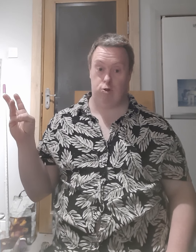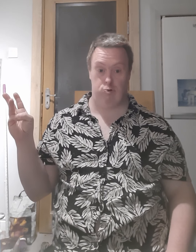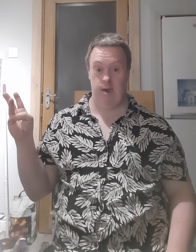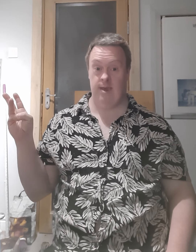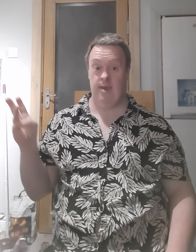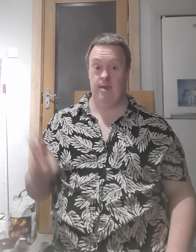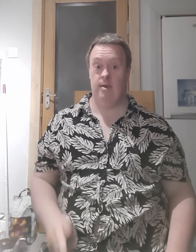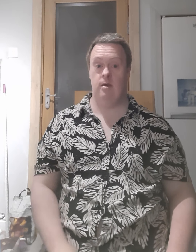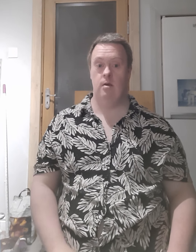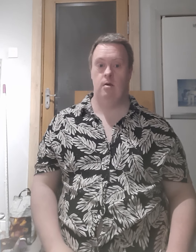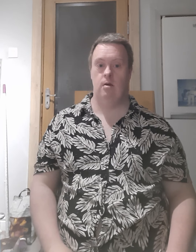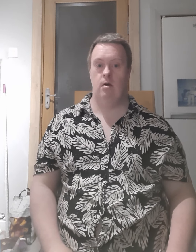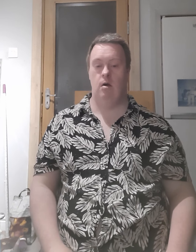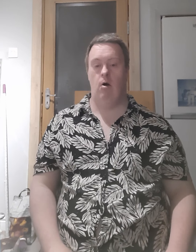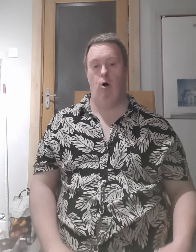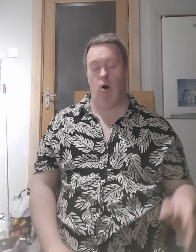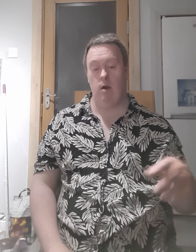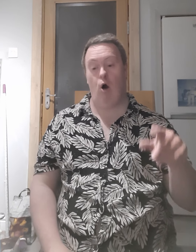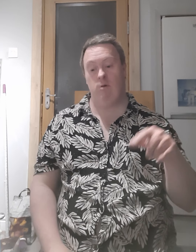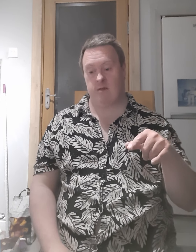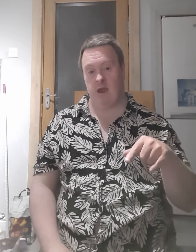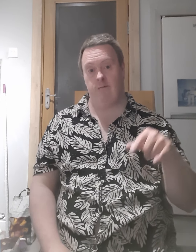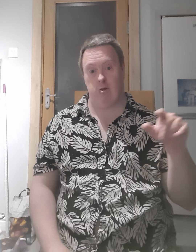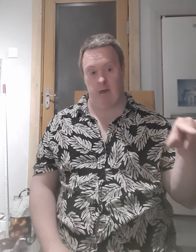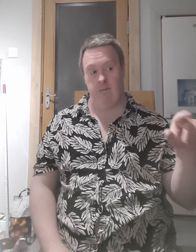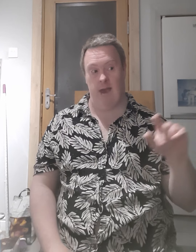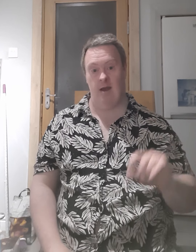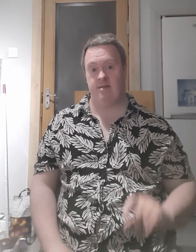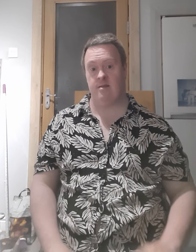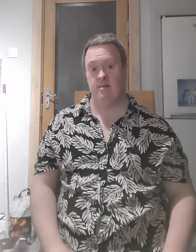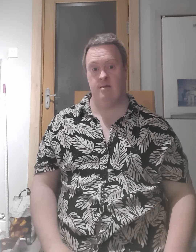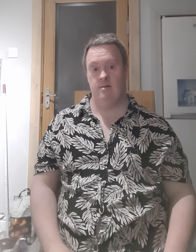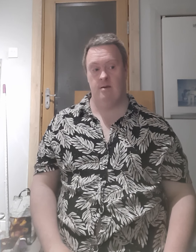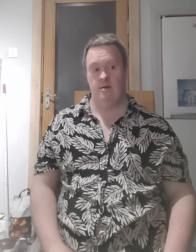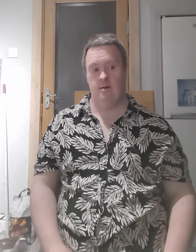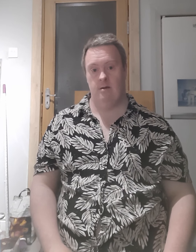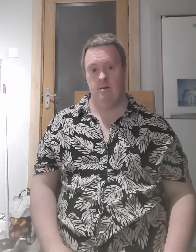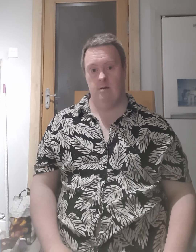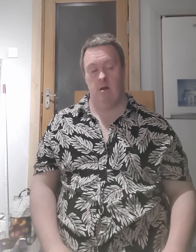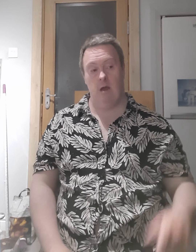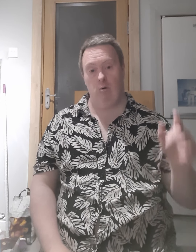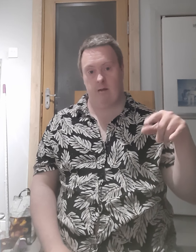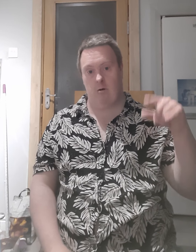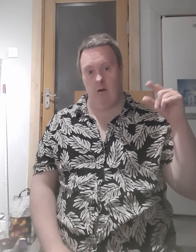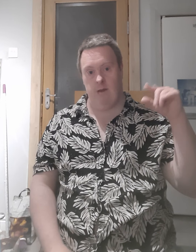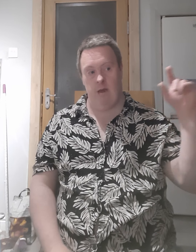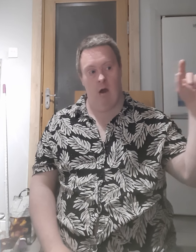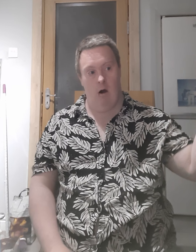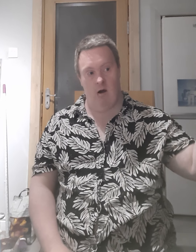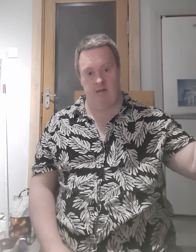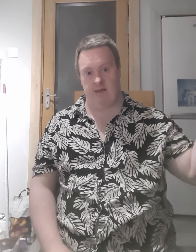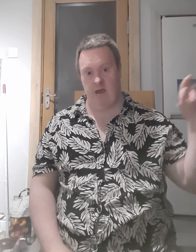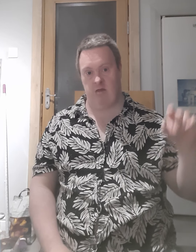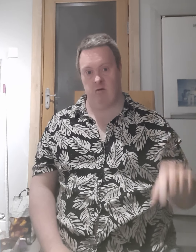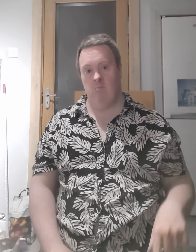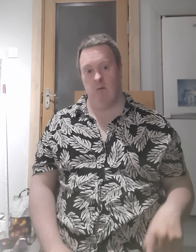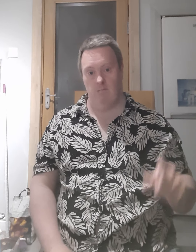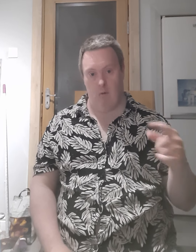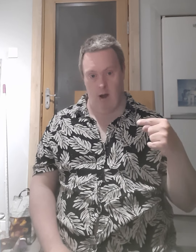three, I always here for Jamie Hamilton. He always called me on stage with my